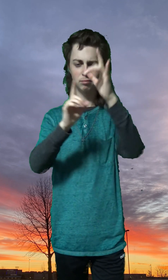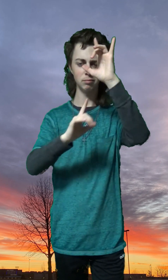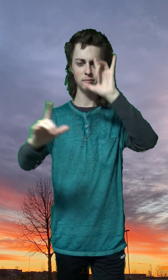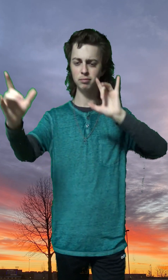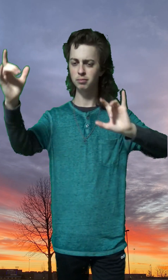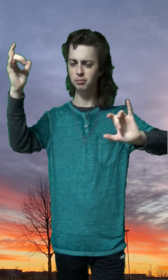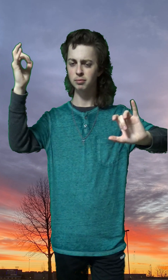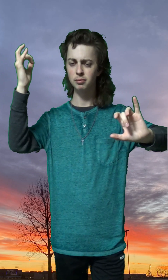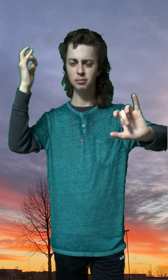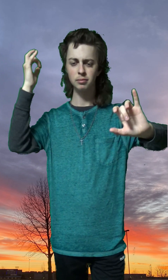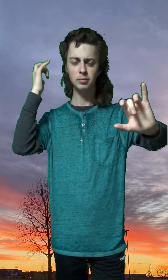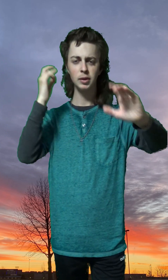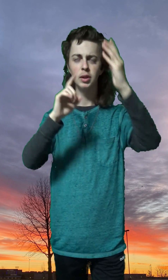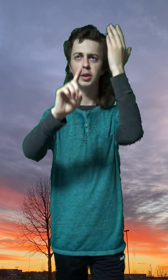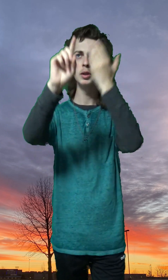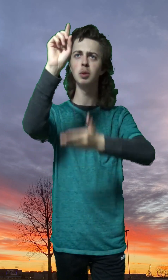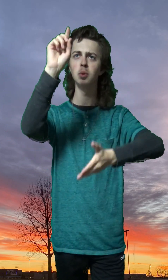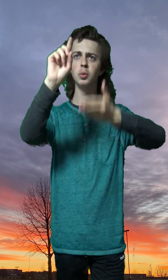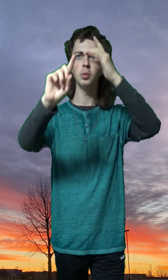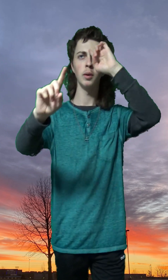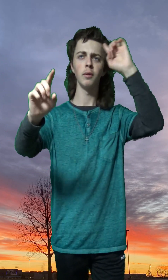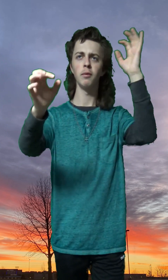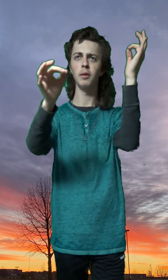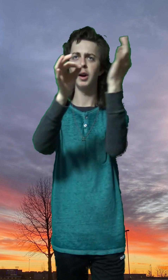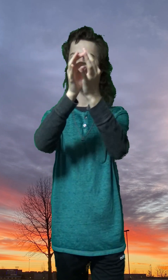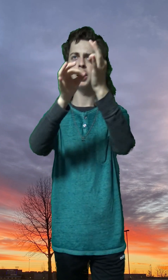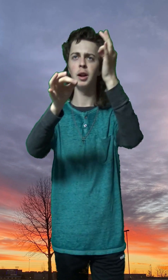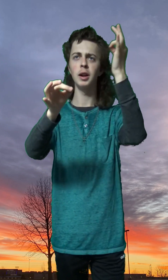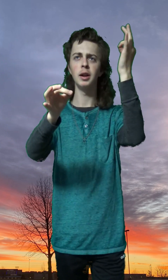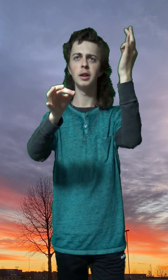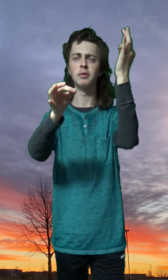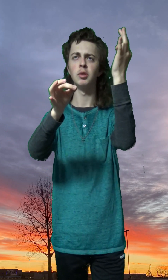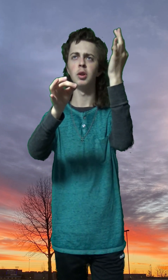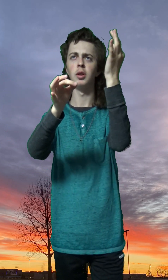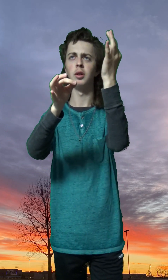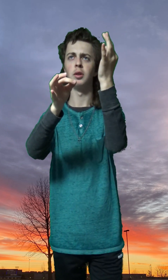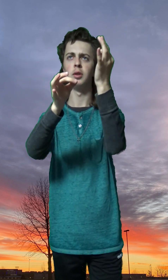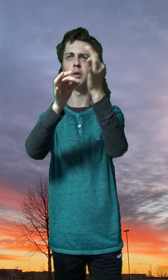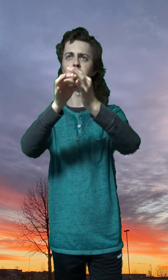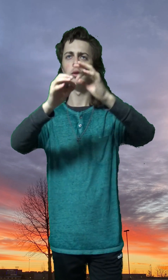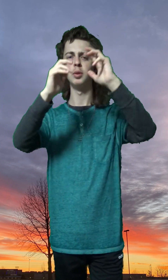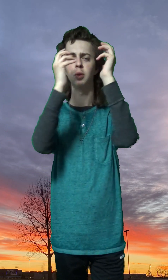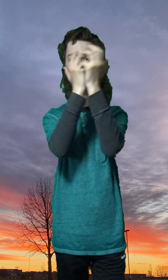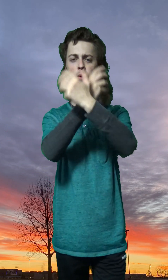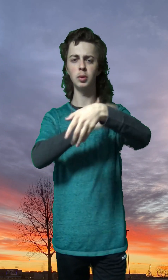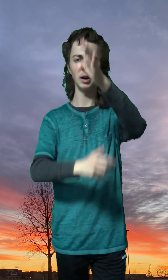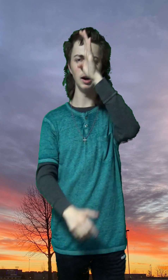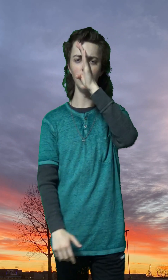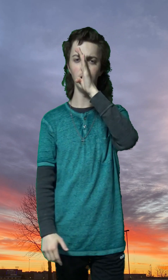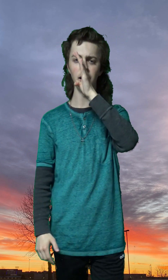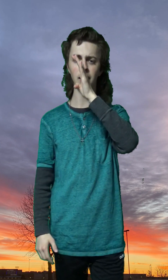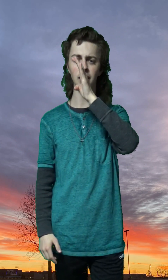to the end You are faithful Oh, God